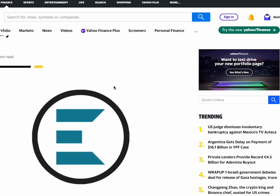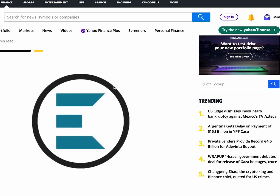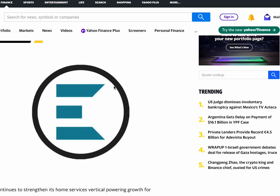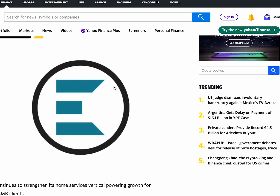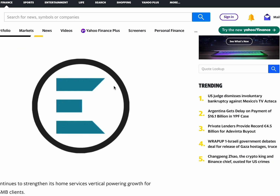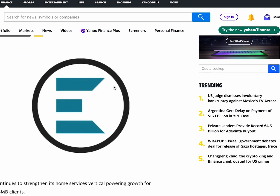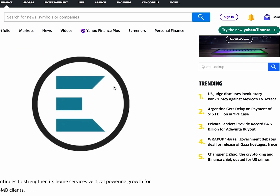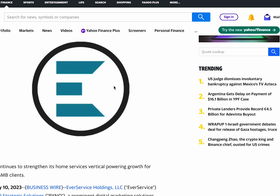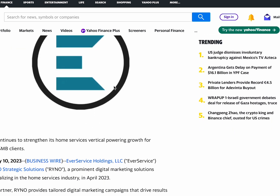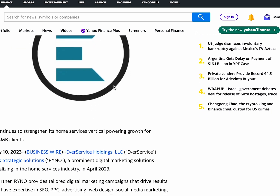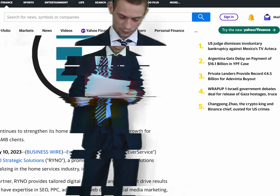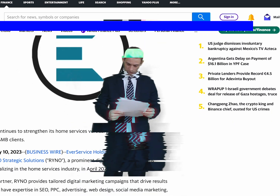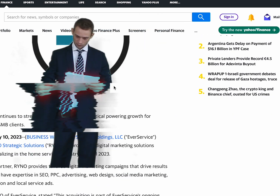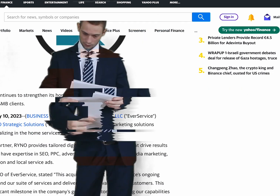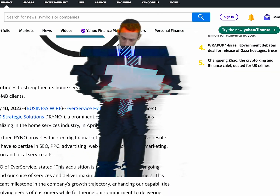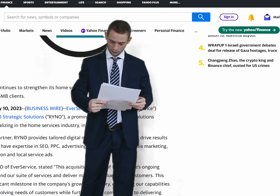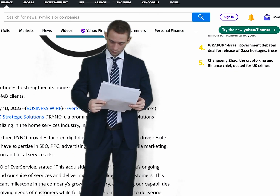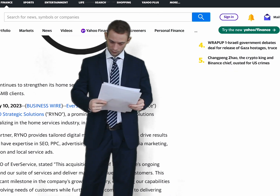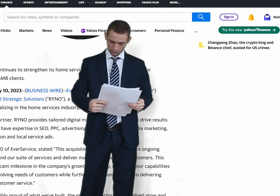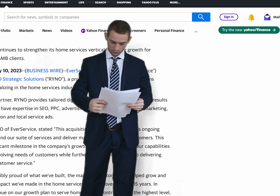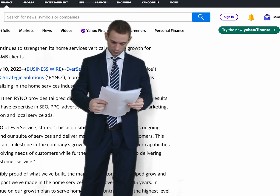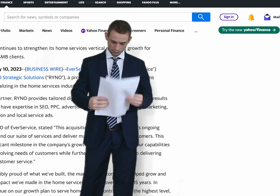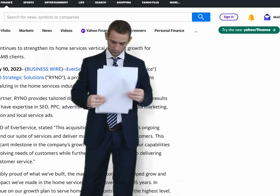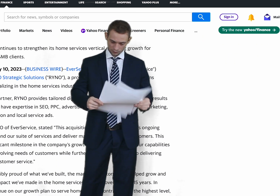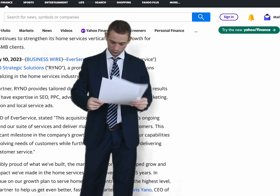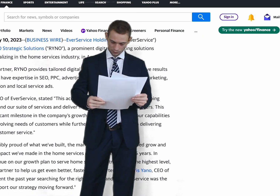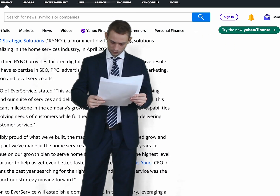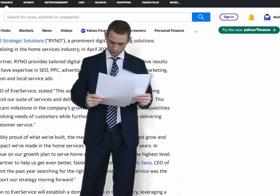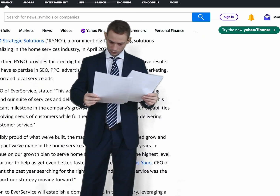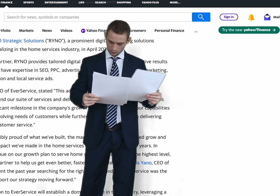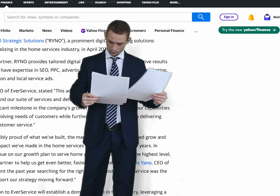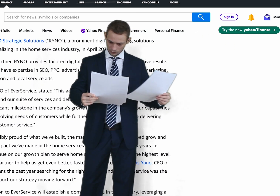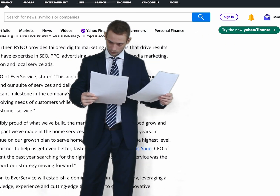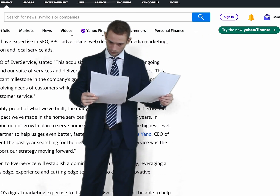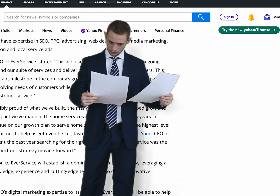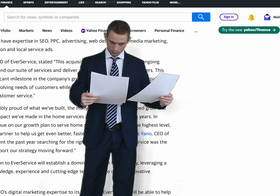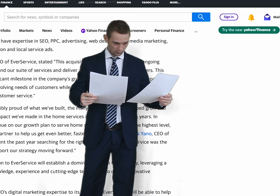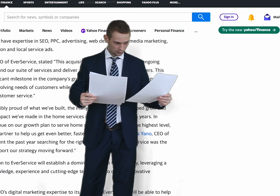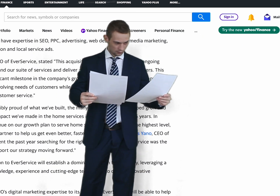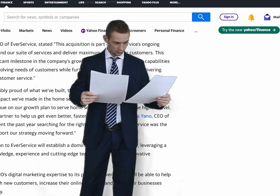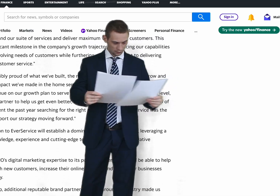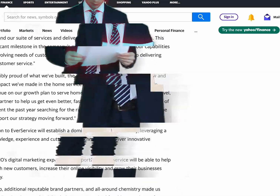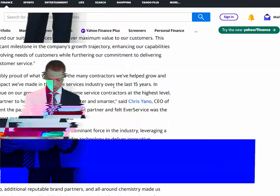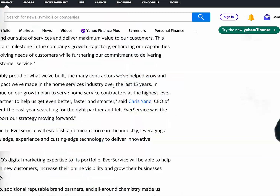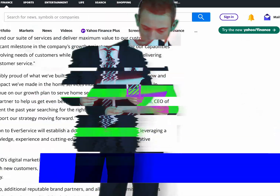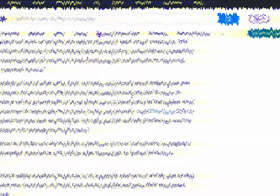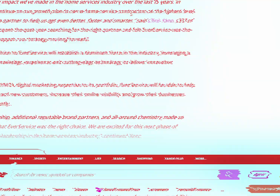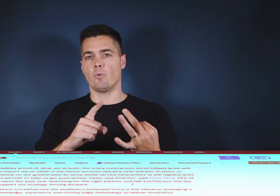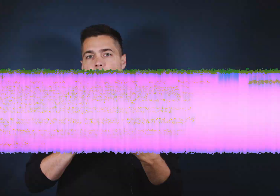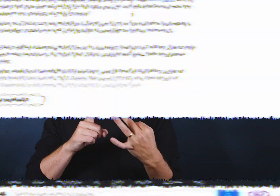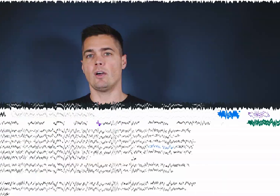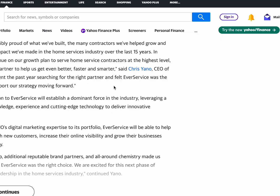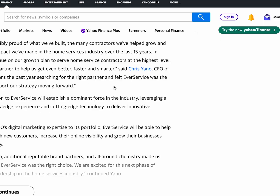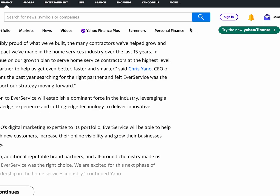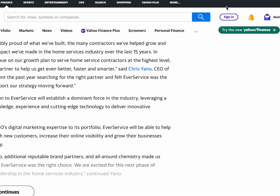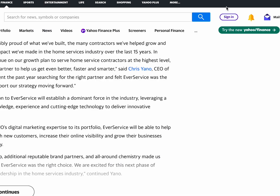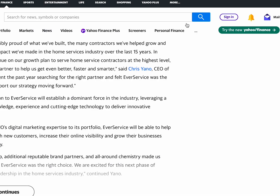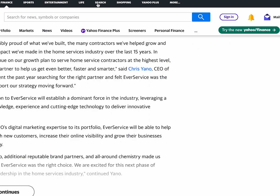a larger private equity firm. So I don't know exactly how that might change dynamics, but Rhino and Blue Corona